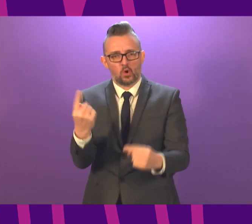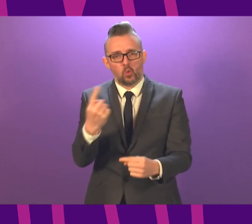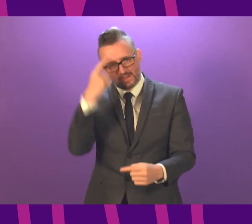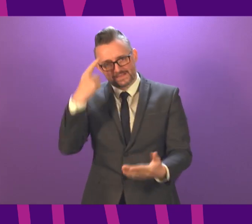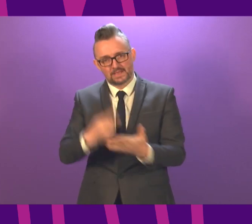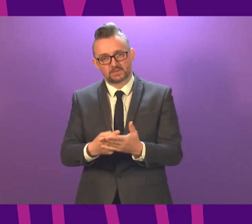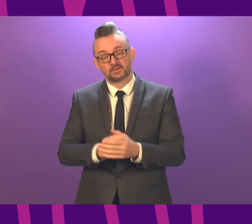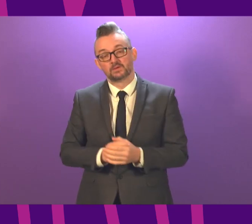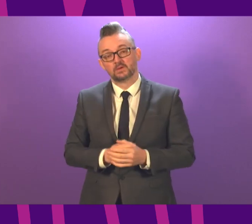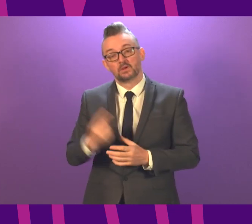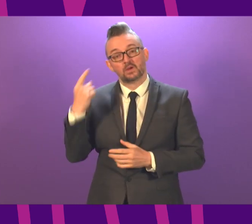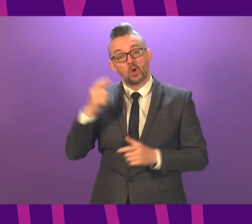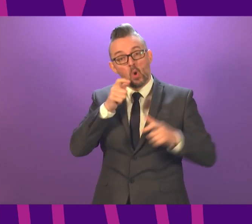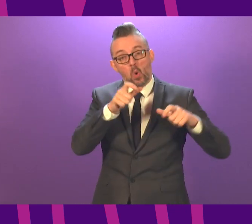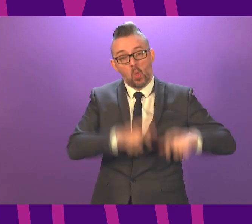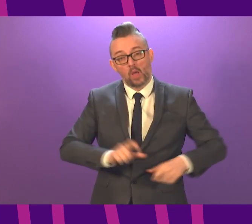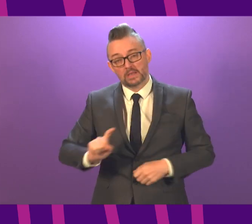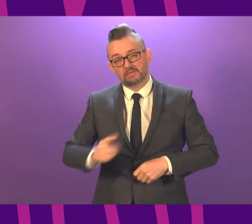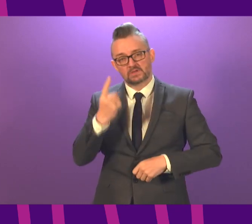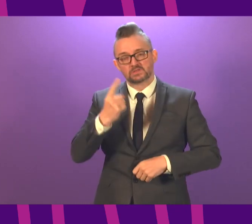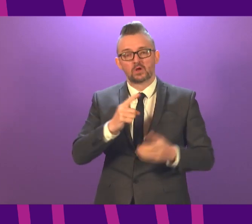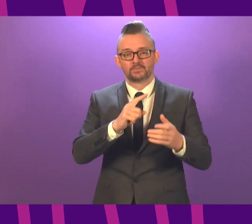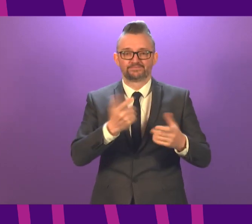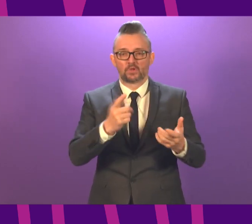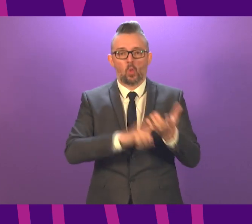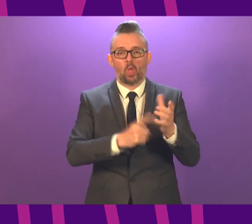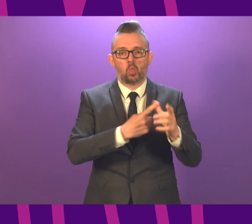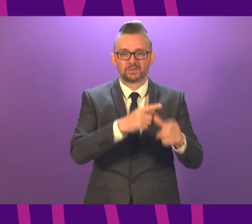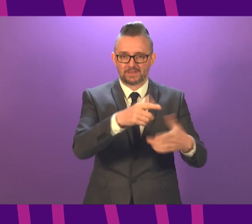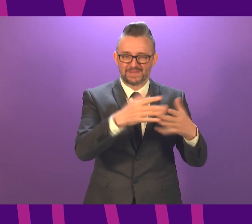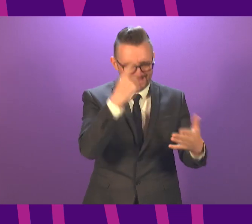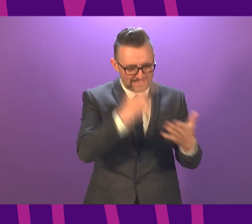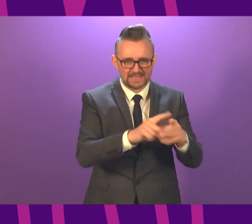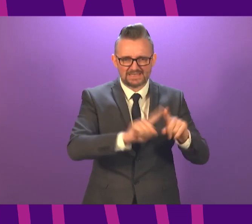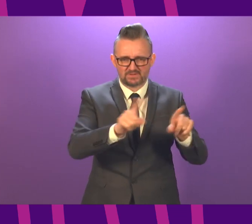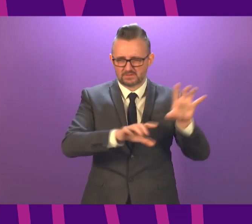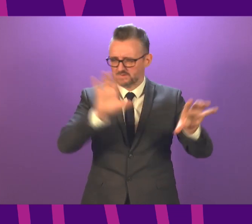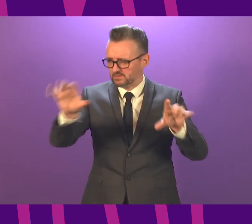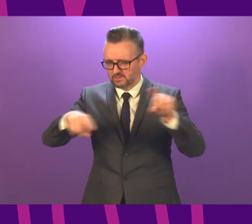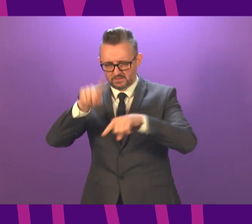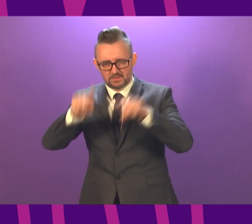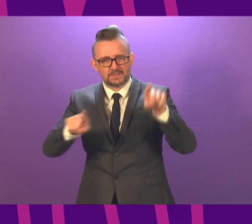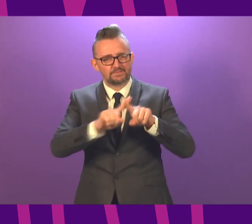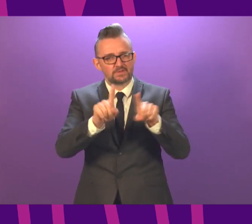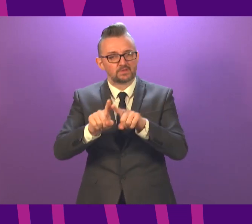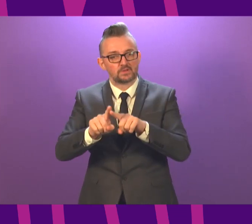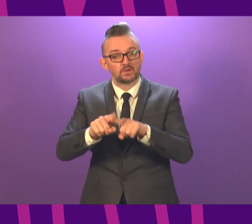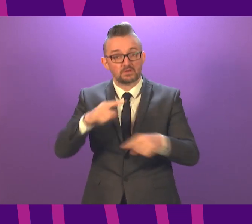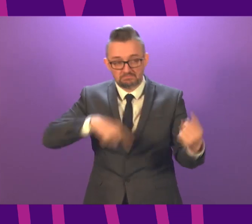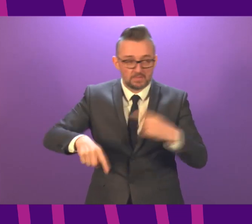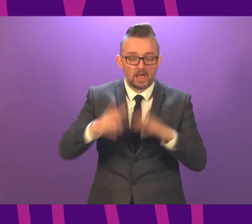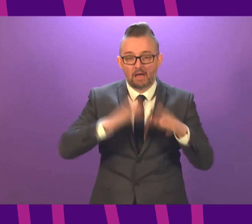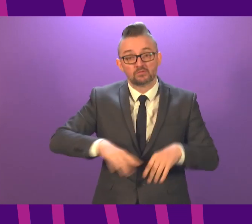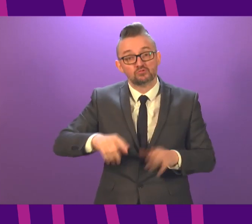In the first lockdown, we saw different interpretations between local authorities and different services provided depending on category. People need to know what these new rules